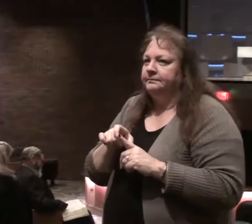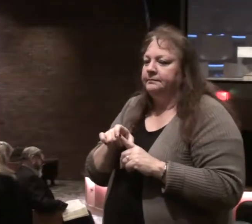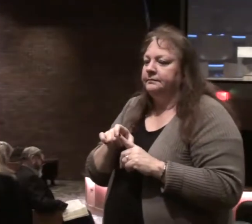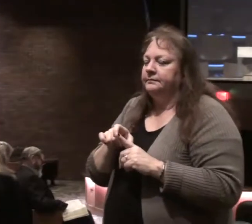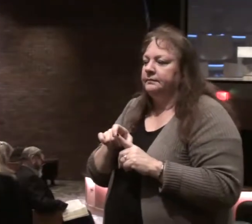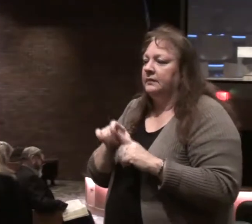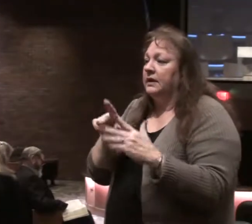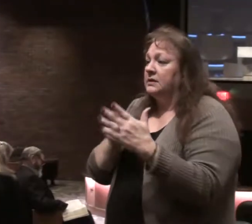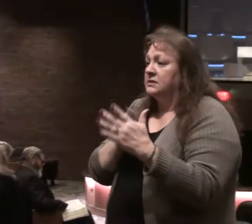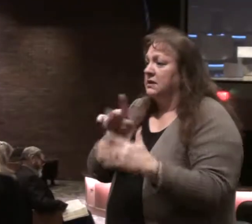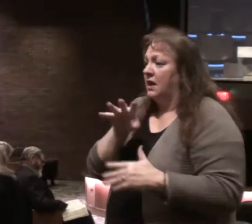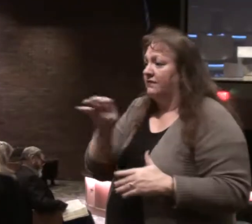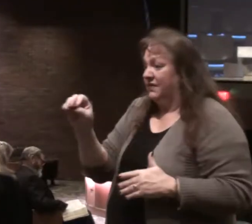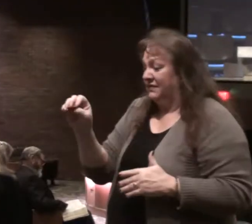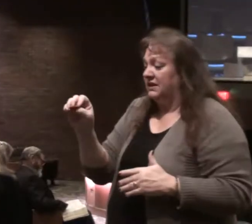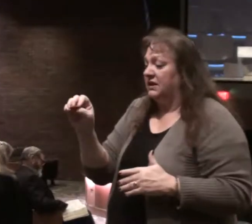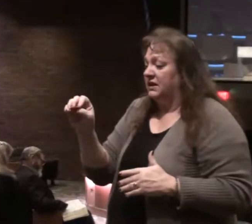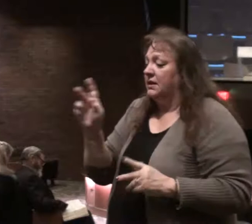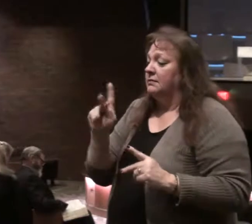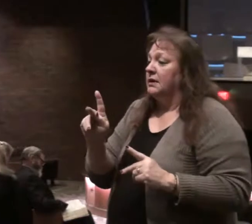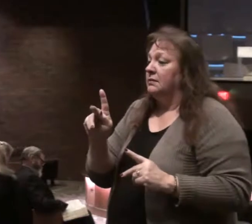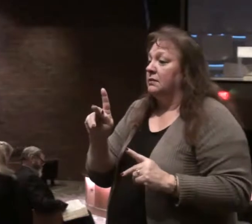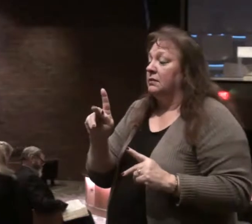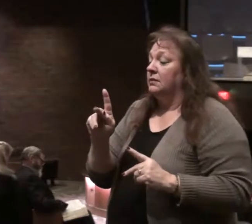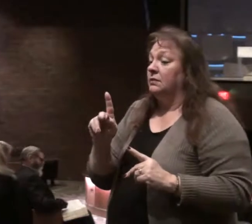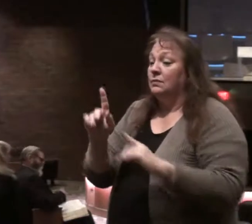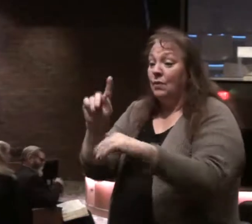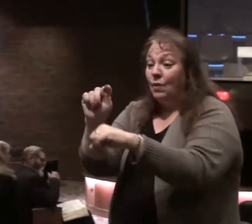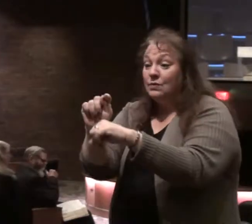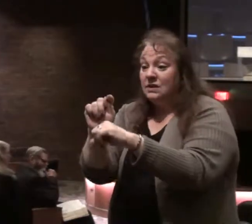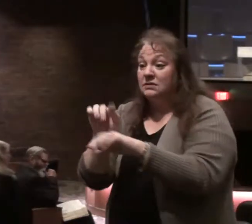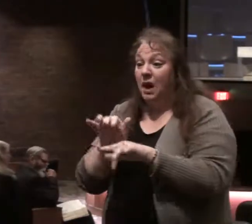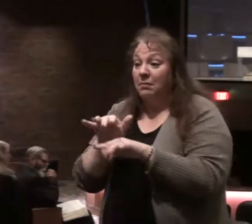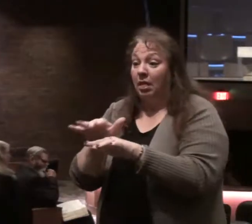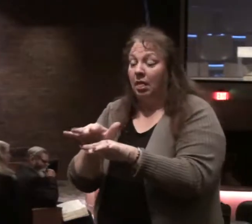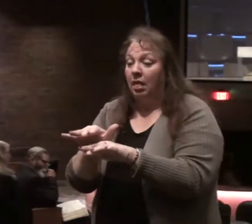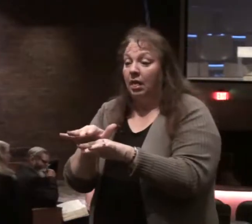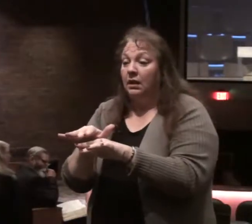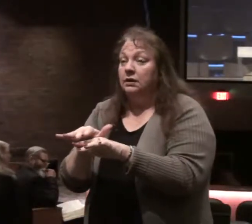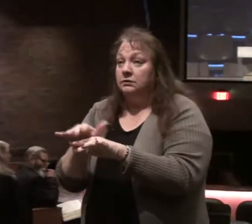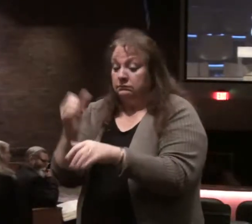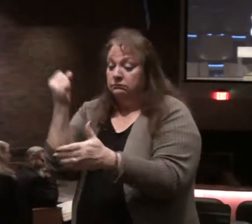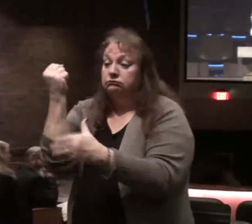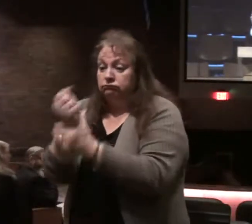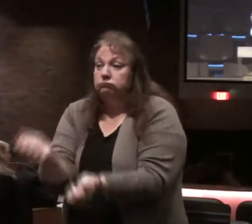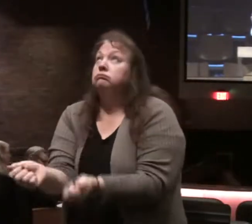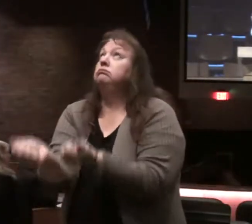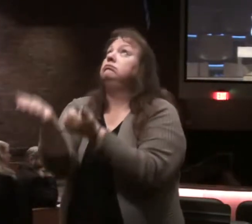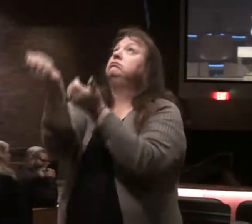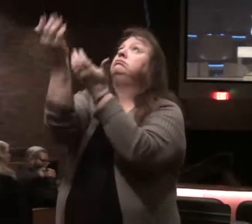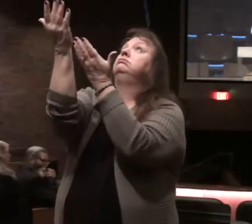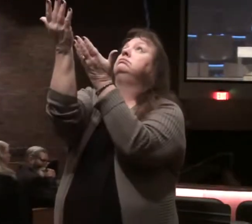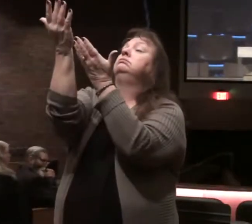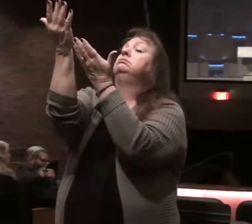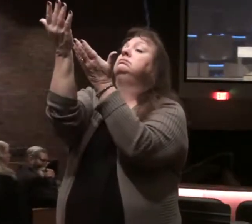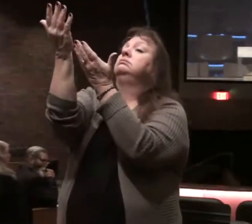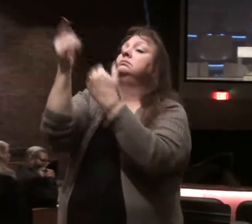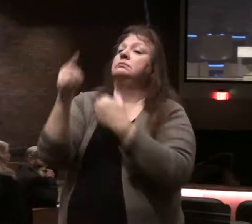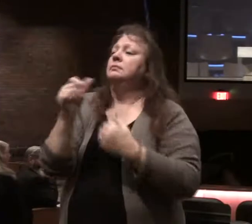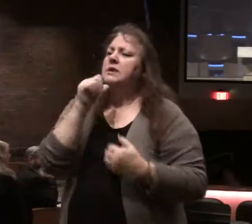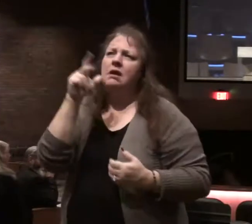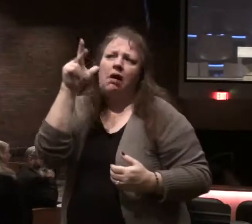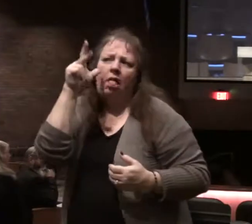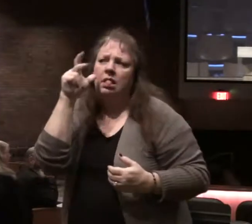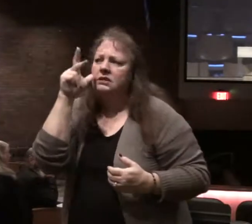In Psalm 50, it's even used of those who go to the temple in Israel who offer up sacrifices but do not